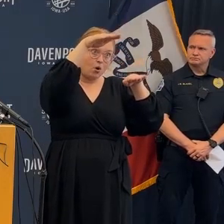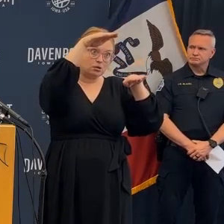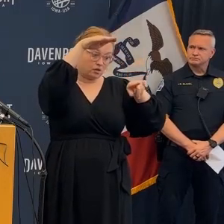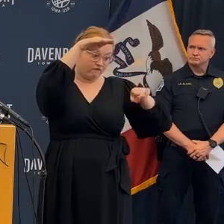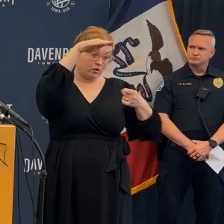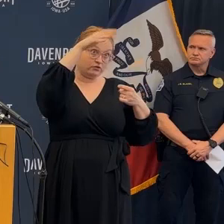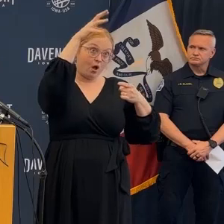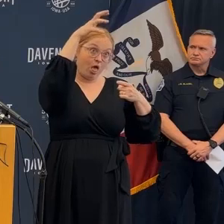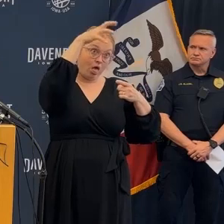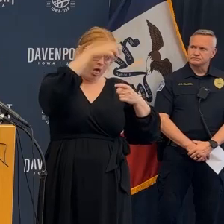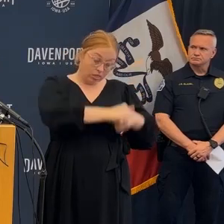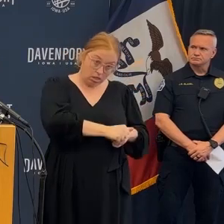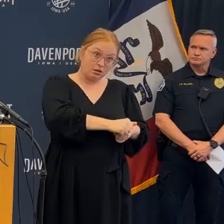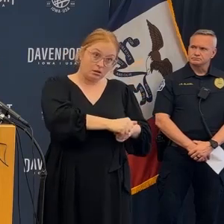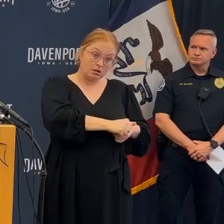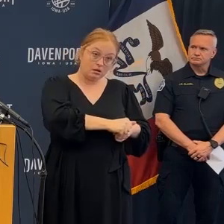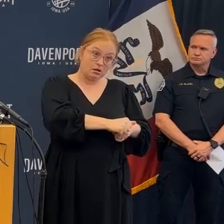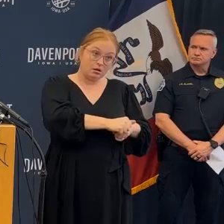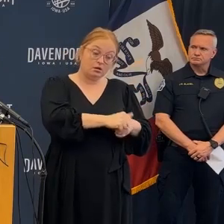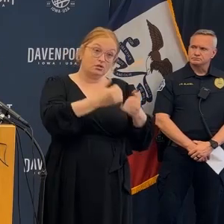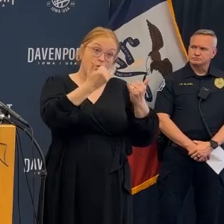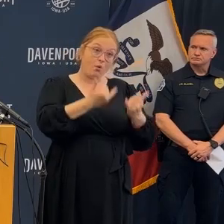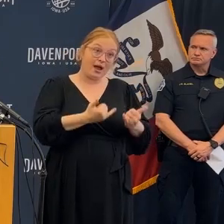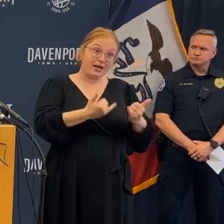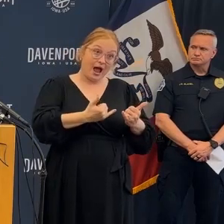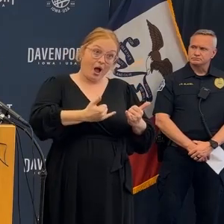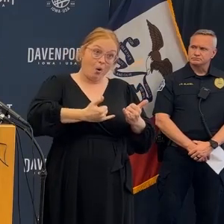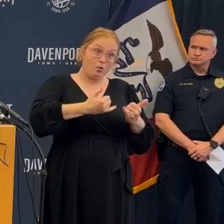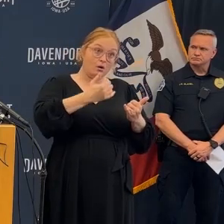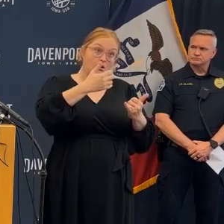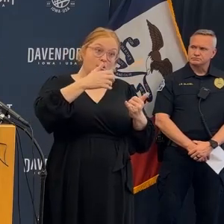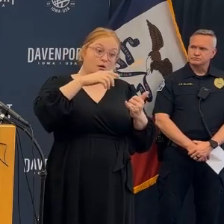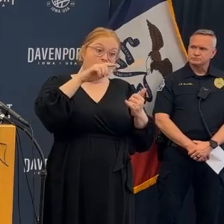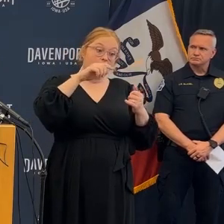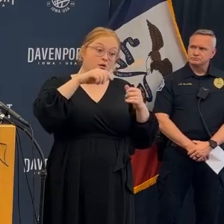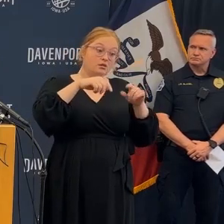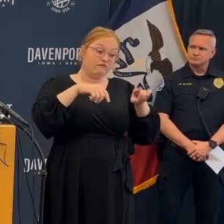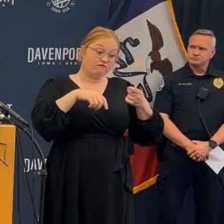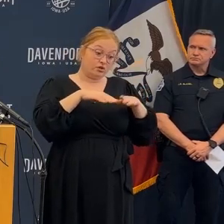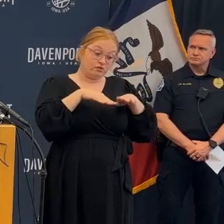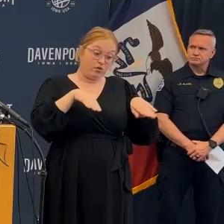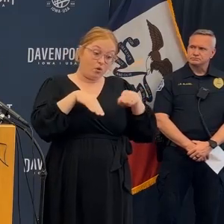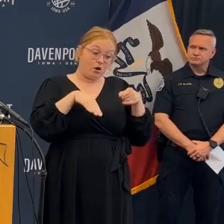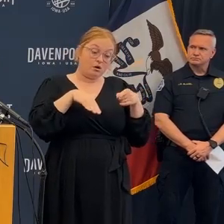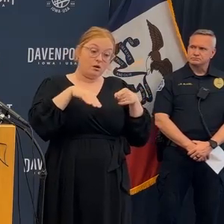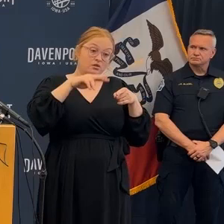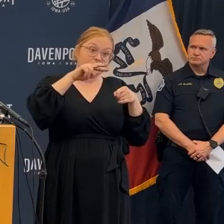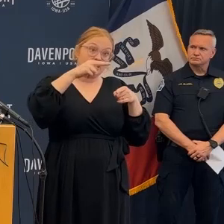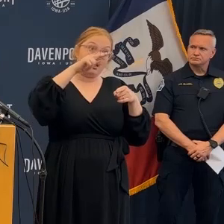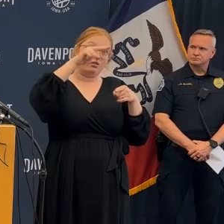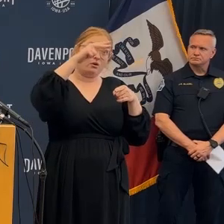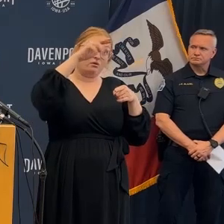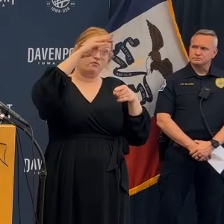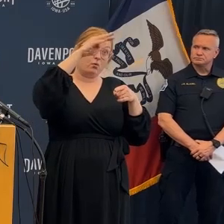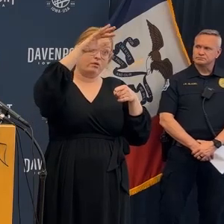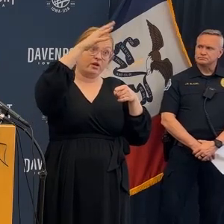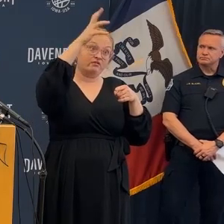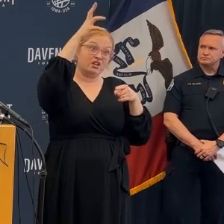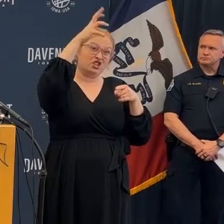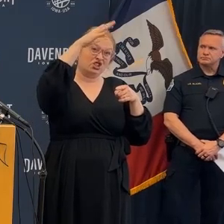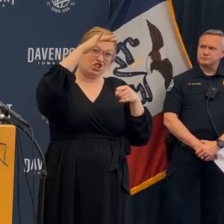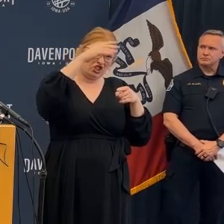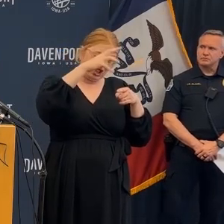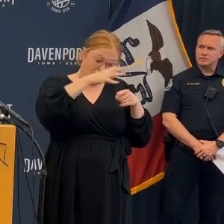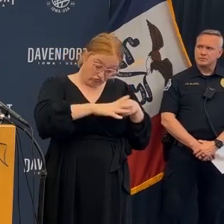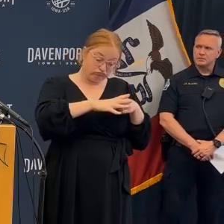stories collapse into one almost immediately and that you know so the five stories are sitting on the first floor